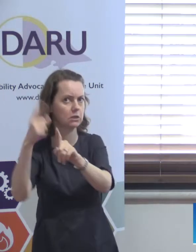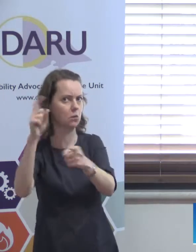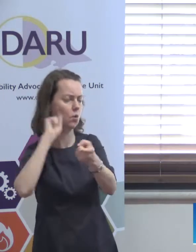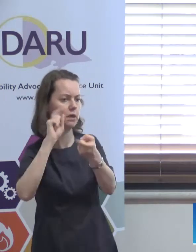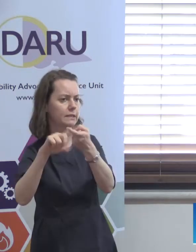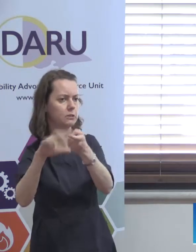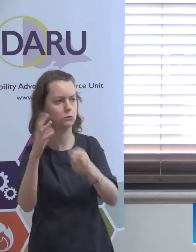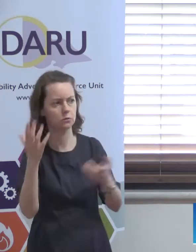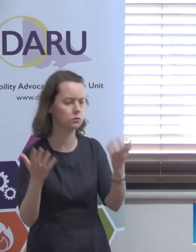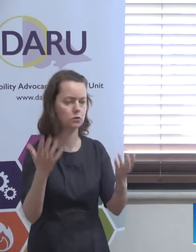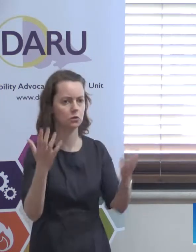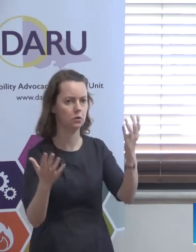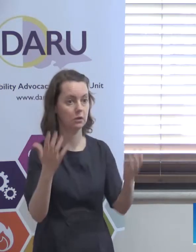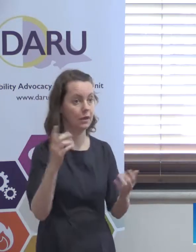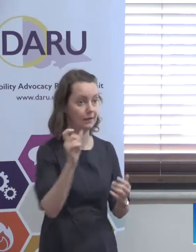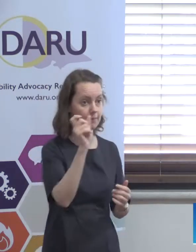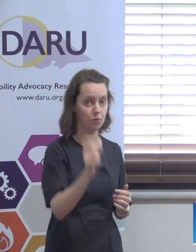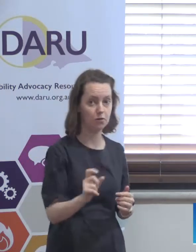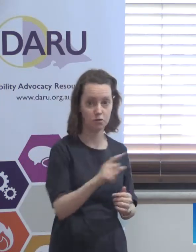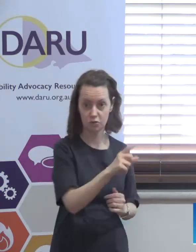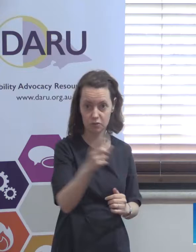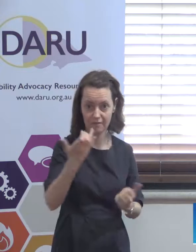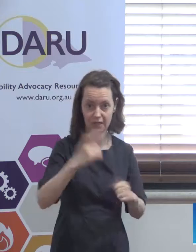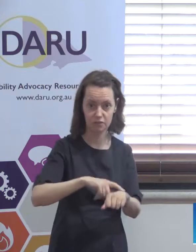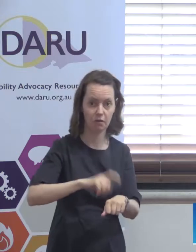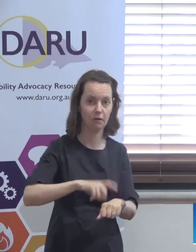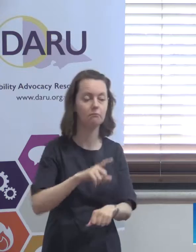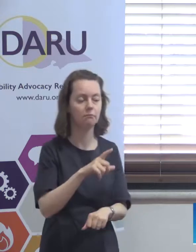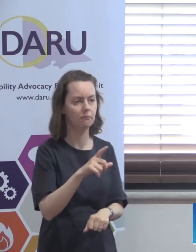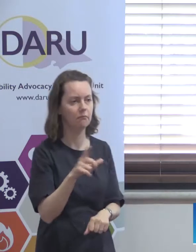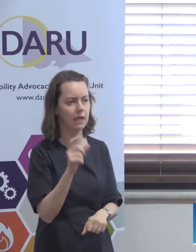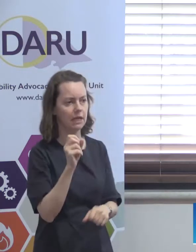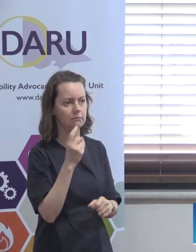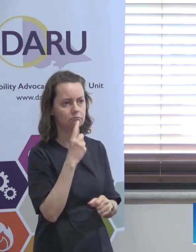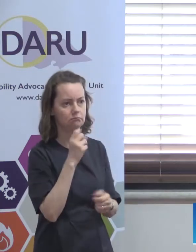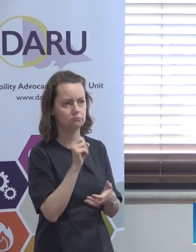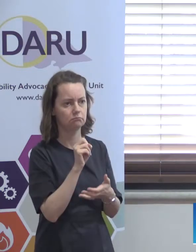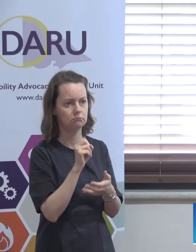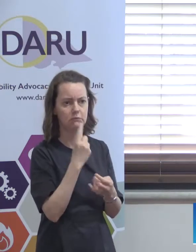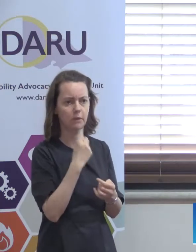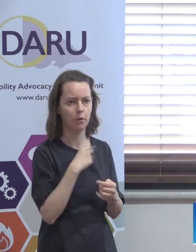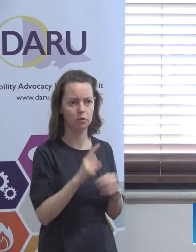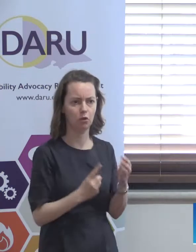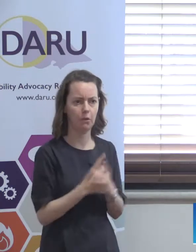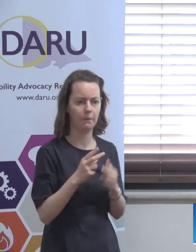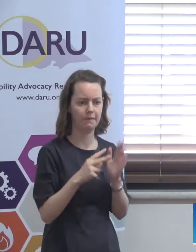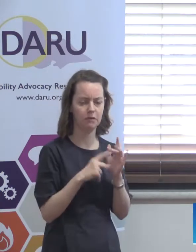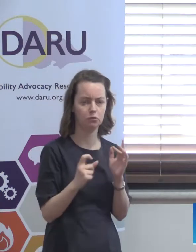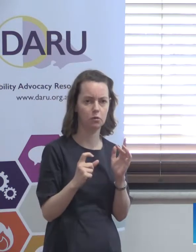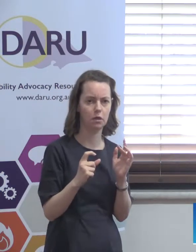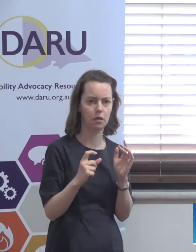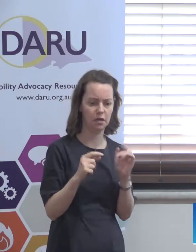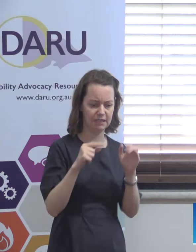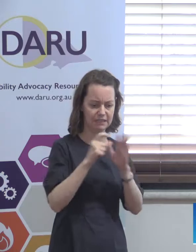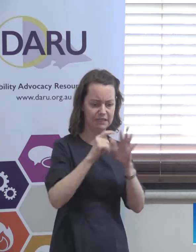somebody, somebody who has any time, needs put together ideally for Victoria what is going to happen, what's the